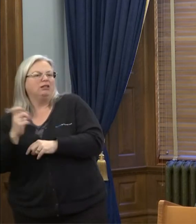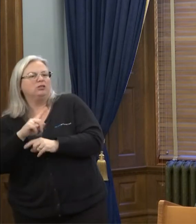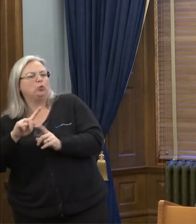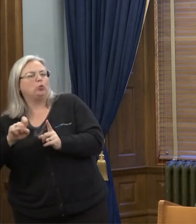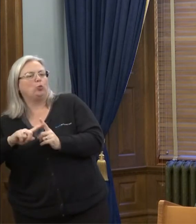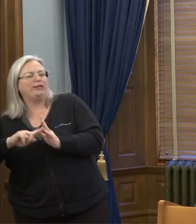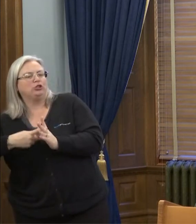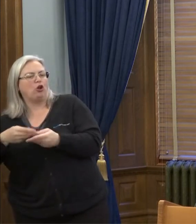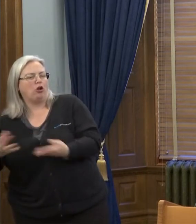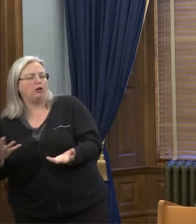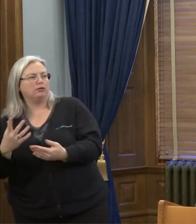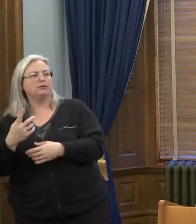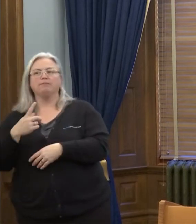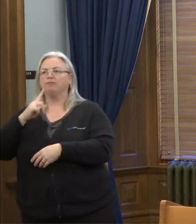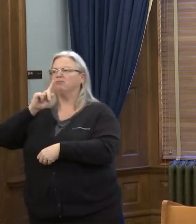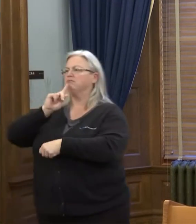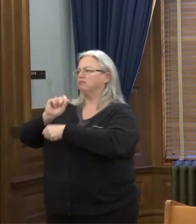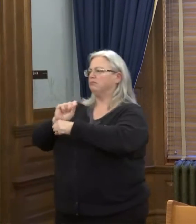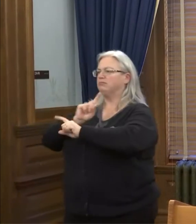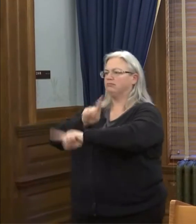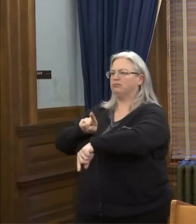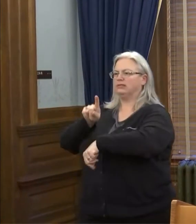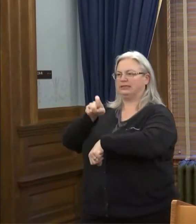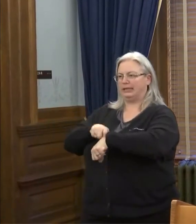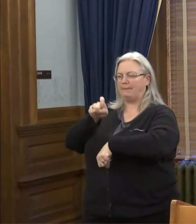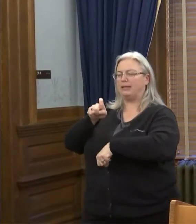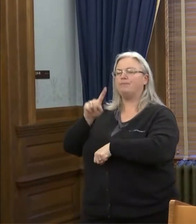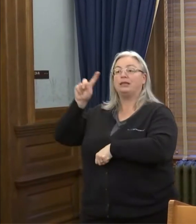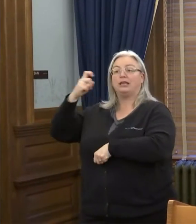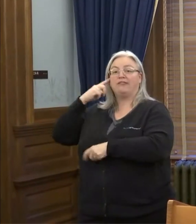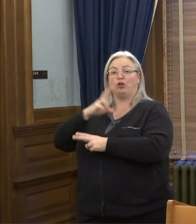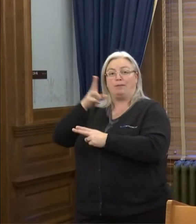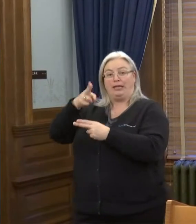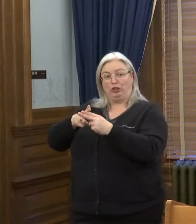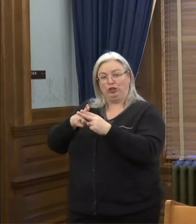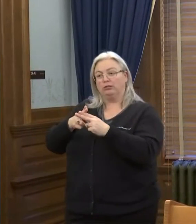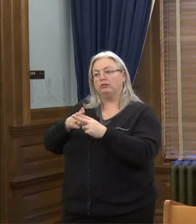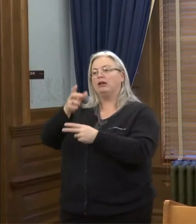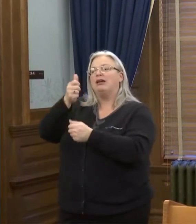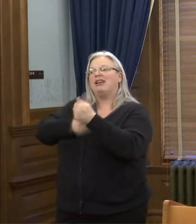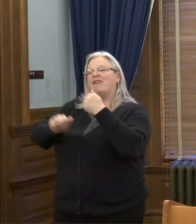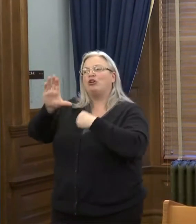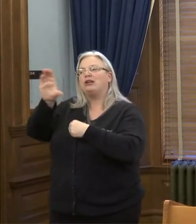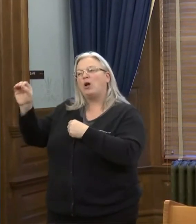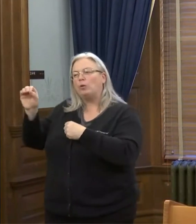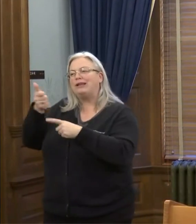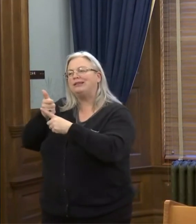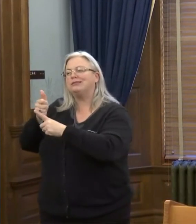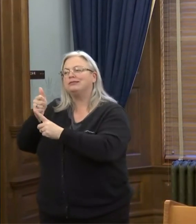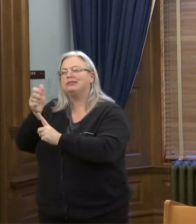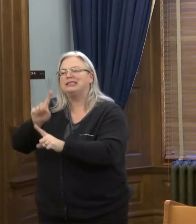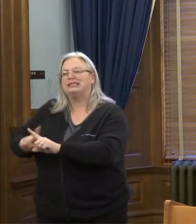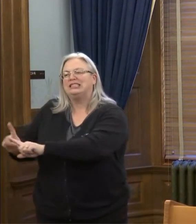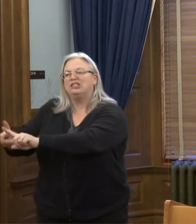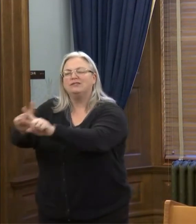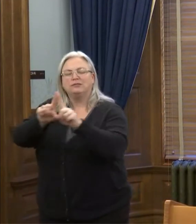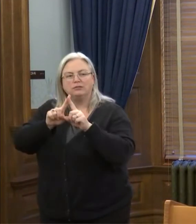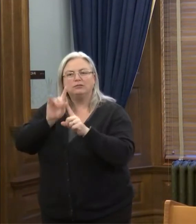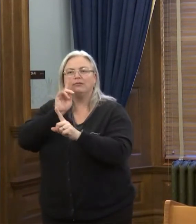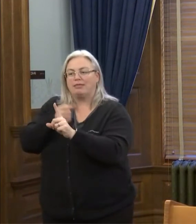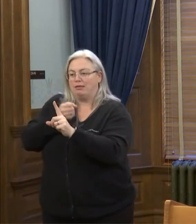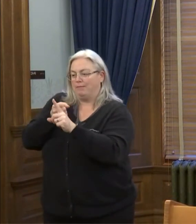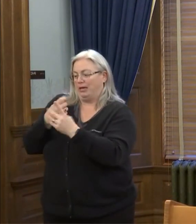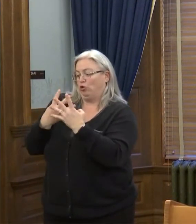planning to ensure the timing. As the governor mentioned, the, uh, every county is different and the impact that the